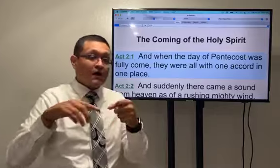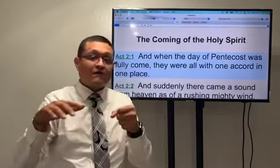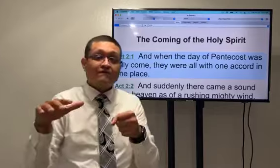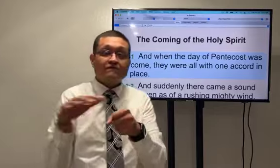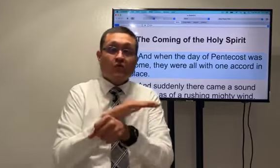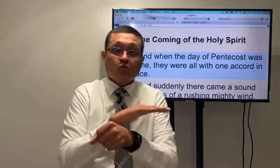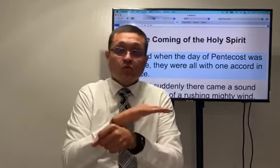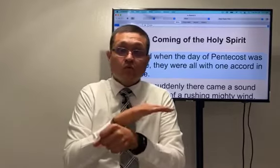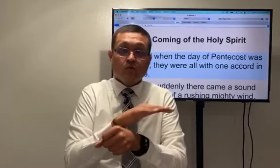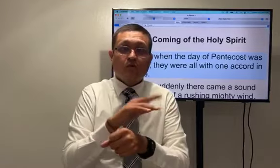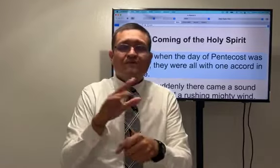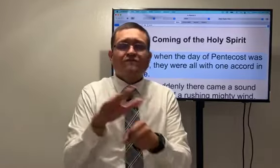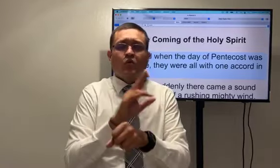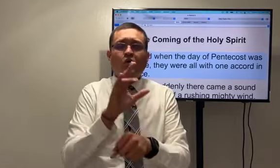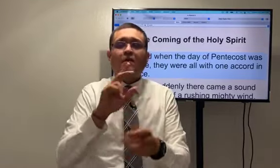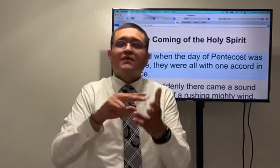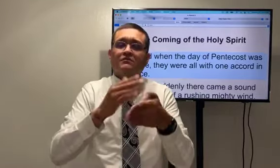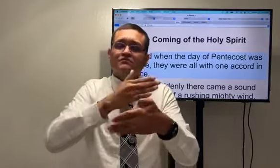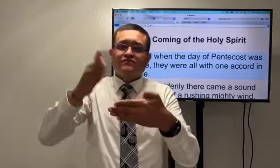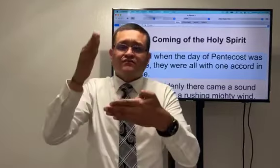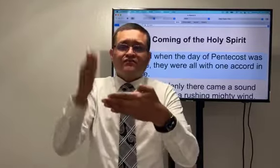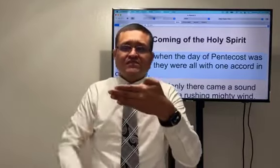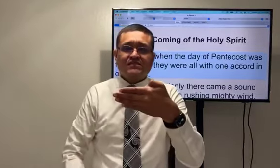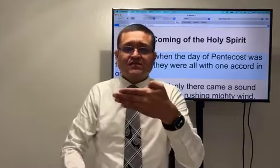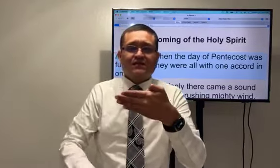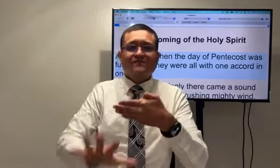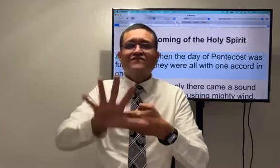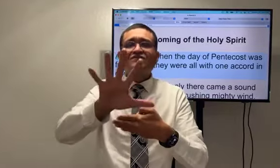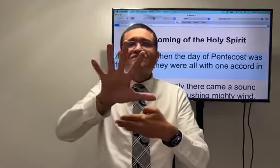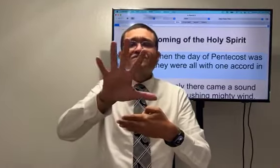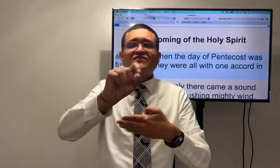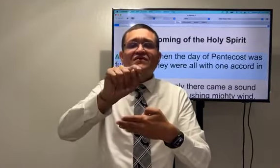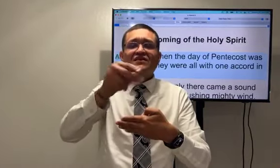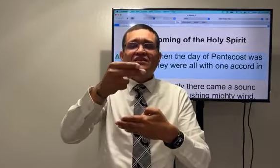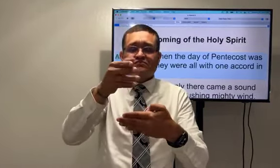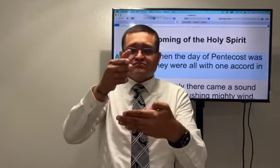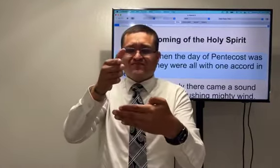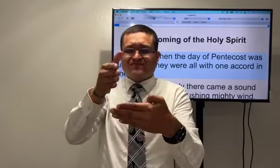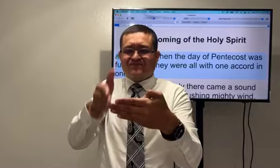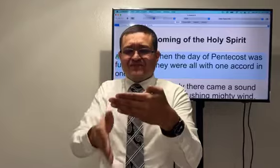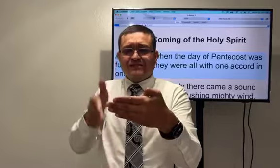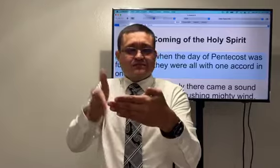was fully I mean it's finished right